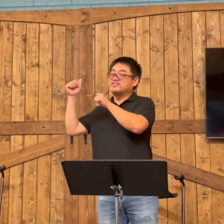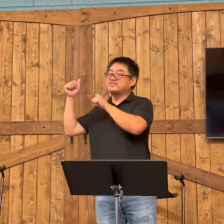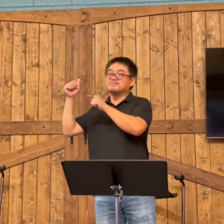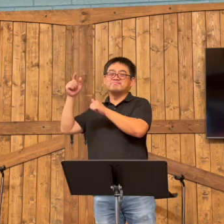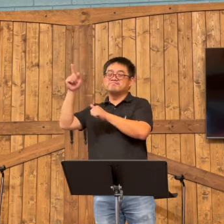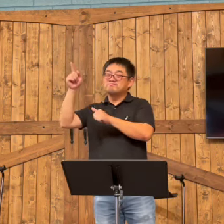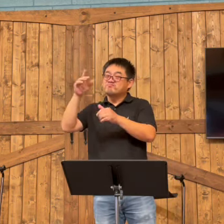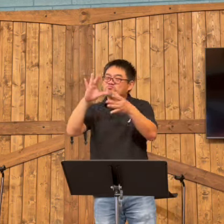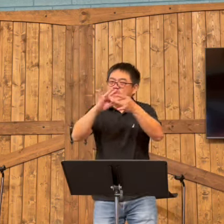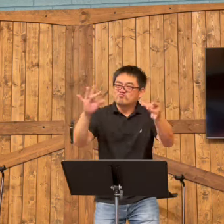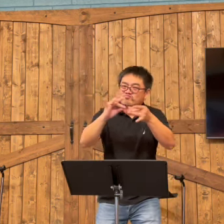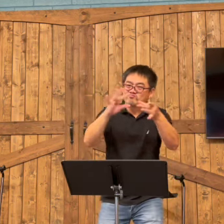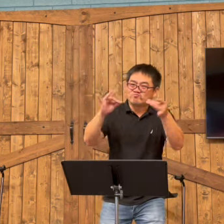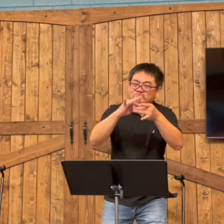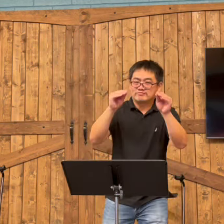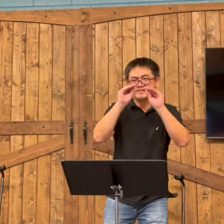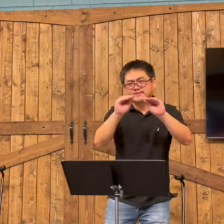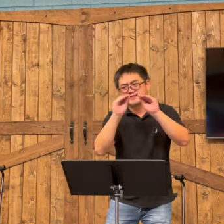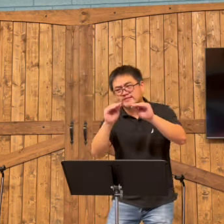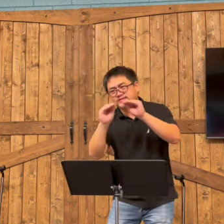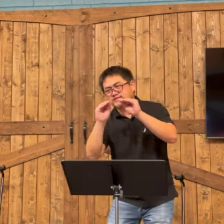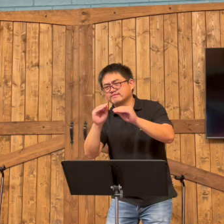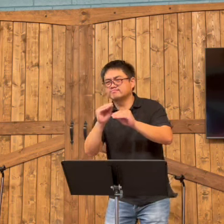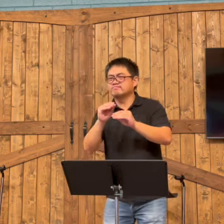I was very thankful that Jesus left the earth.